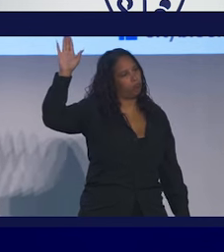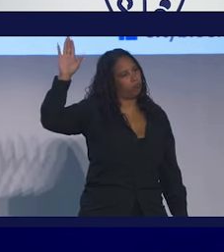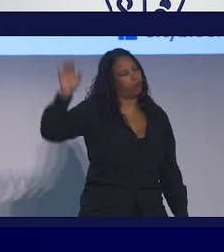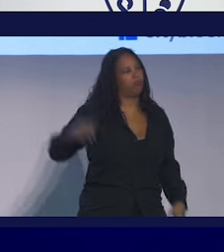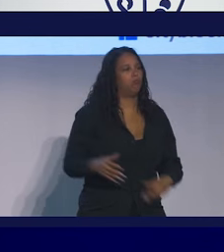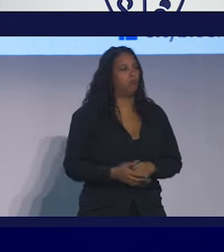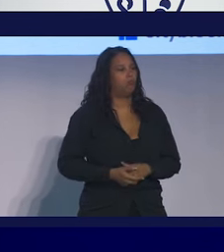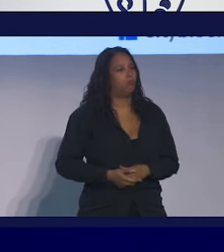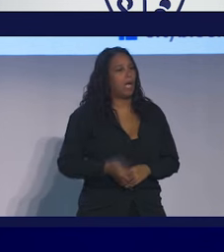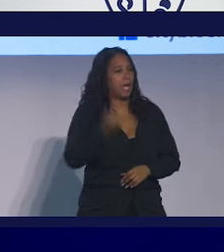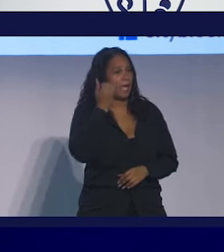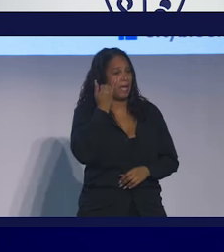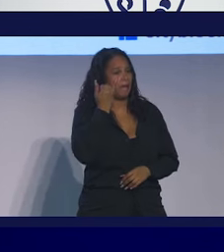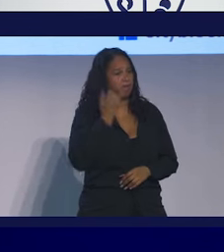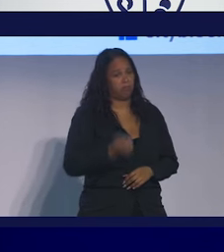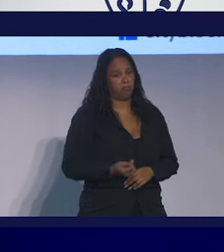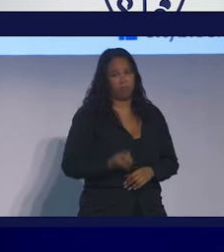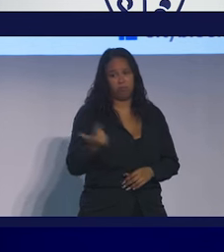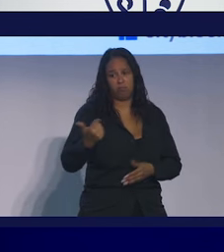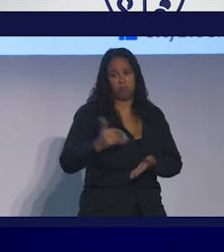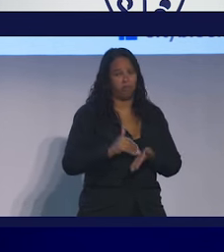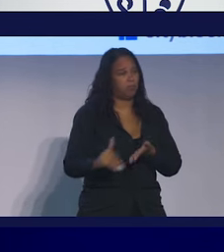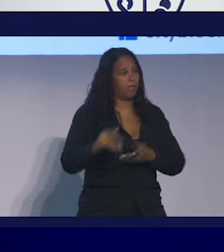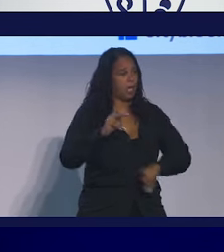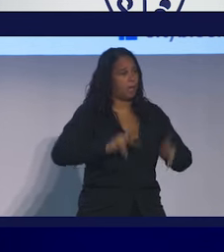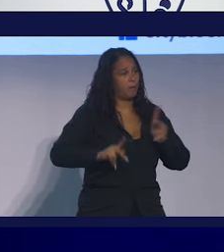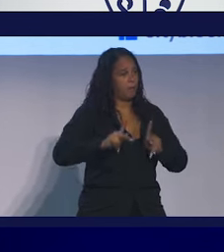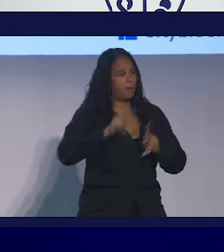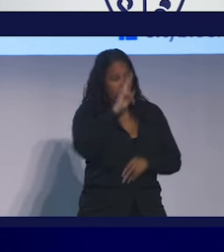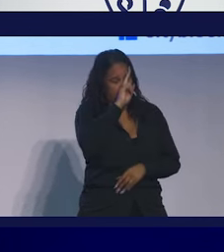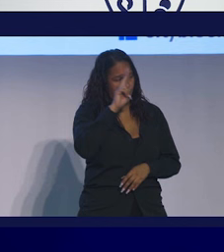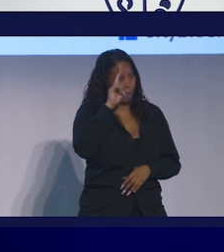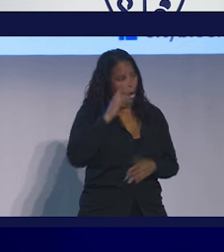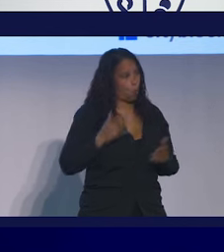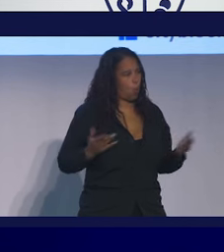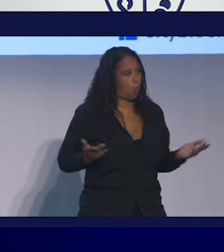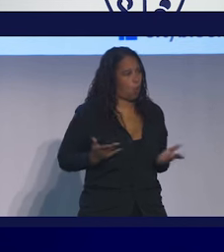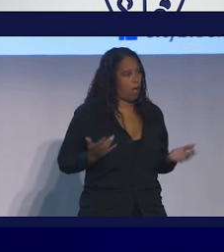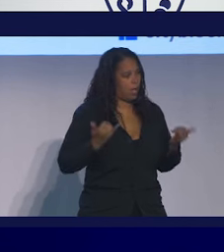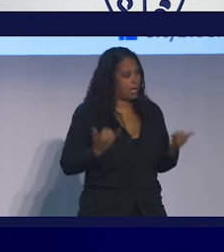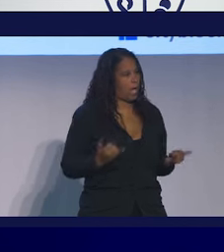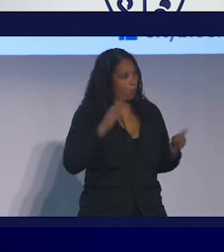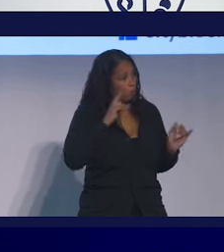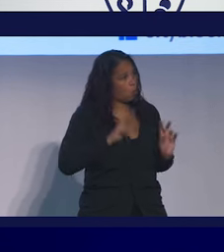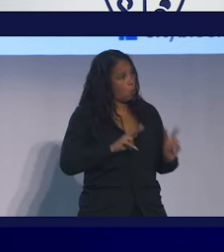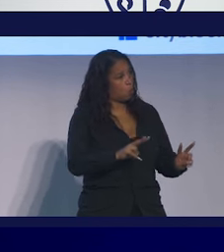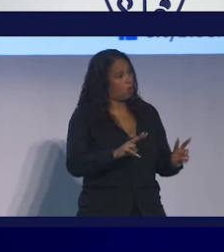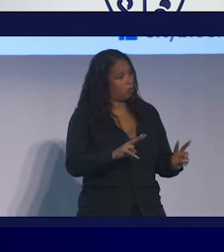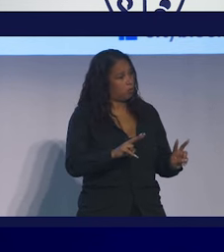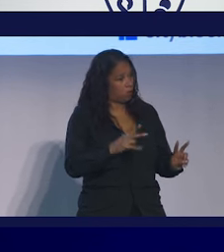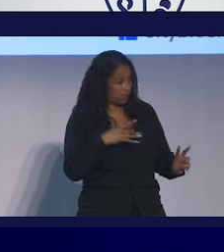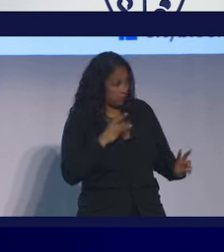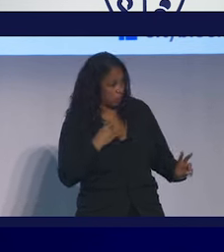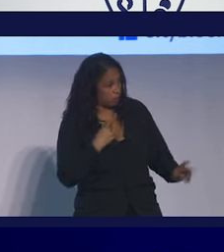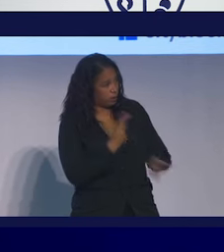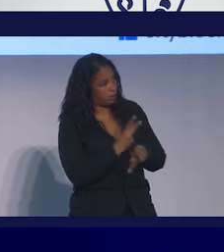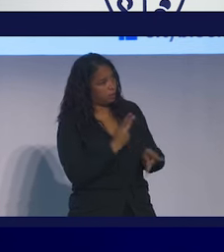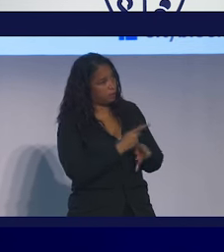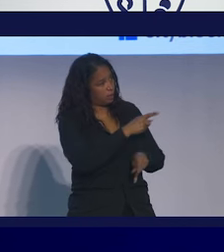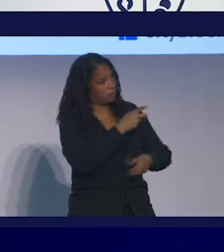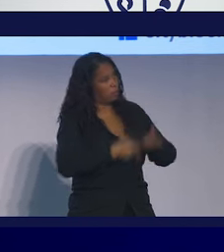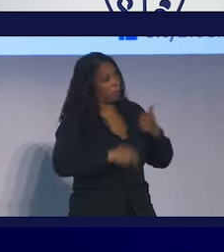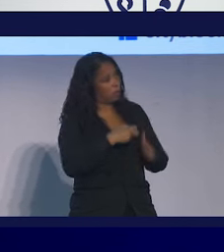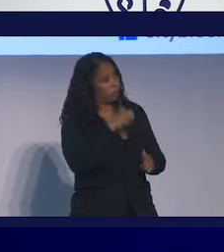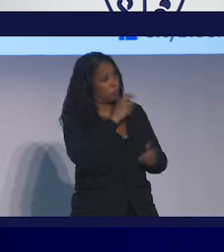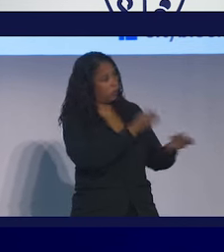If we're discharging patients from the hospital, what are the metrics that we're looking at that say, okay, well, did we take care of their problem such that they don't need to come